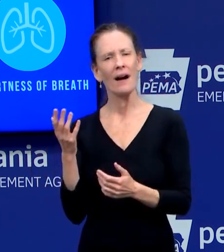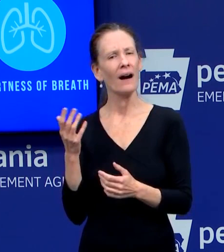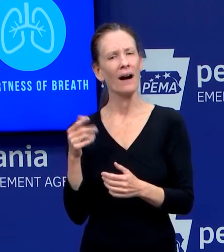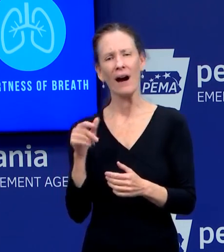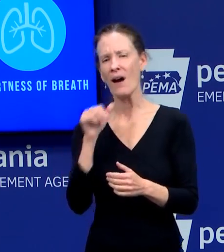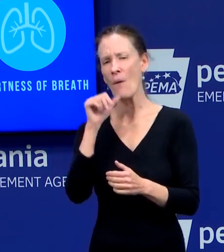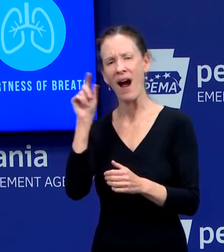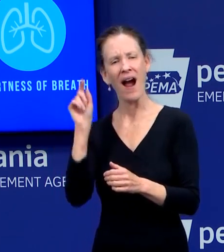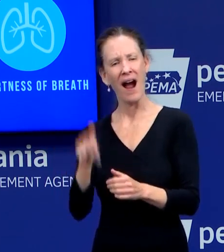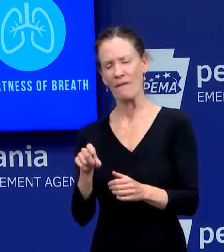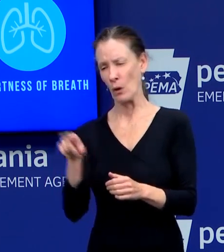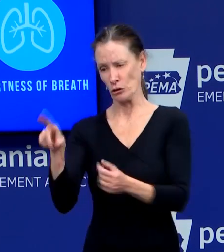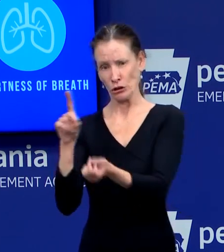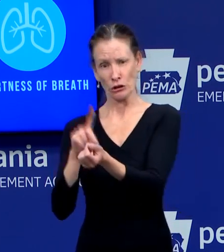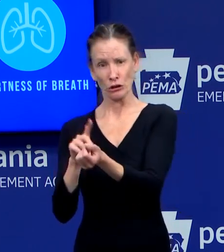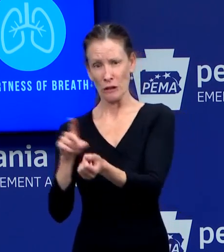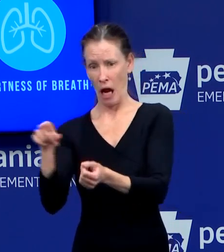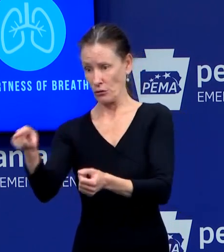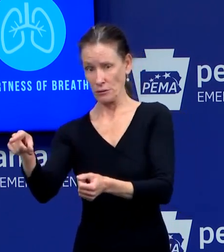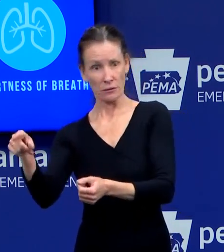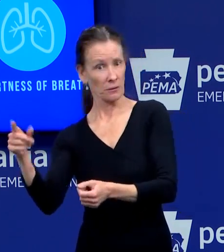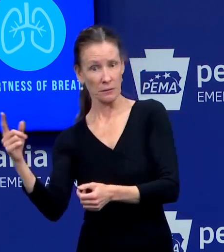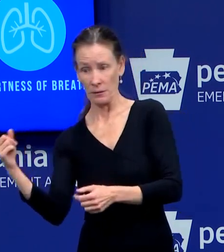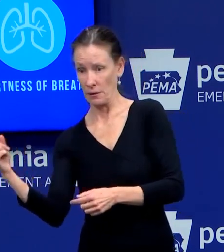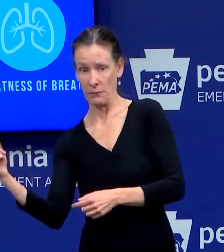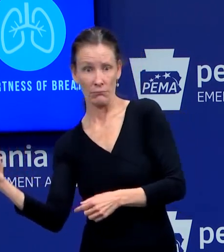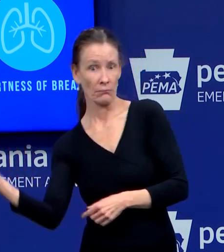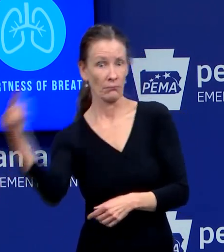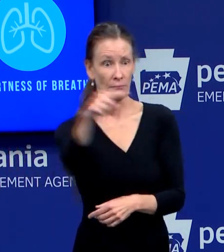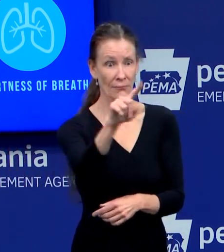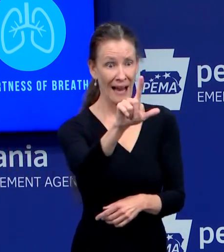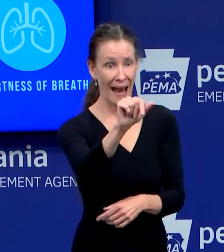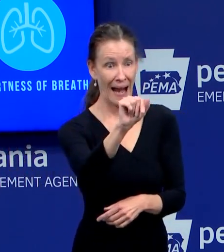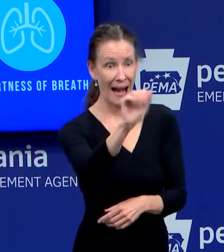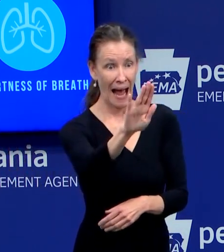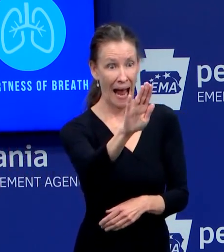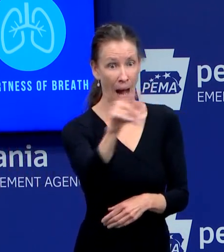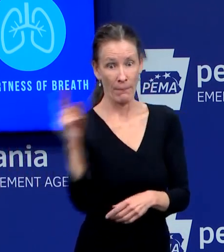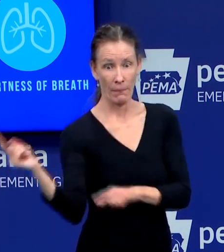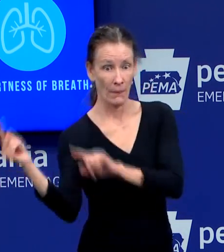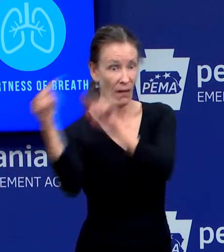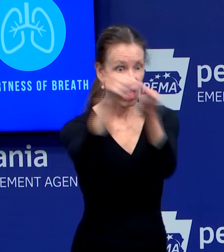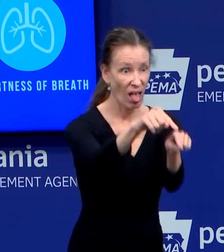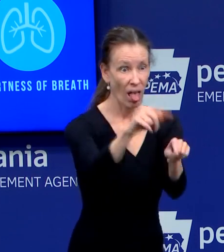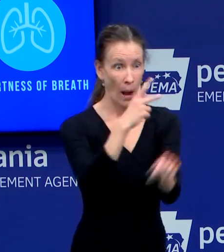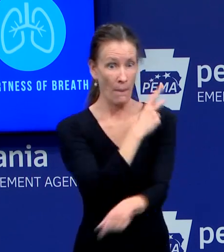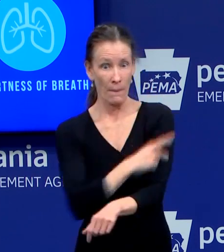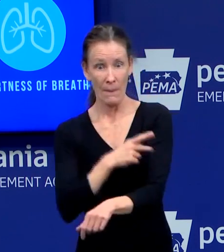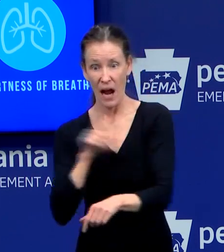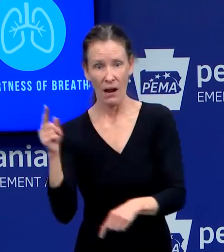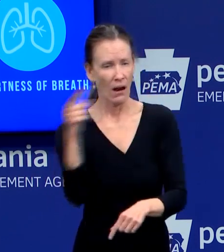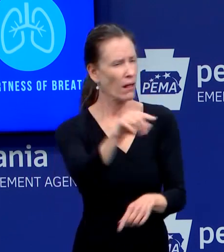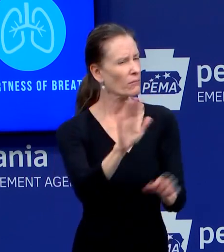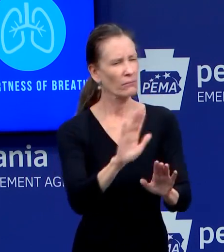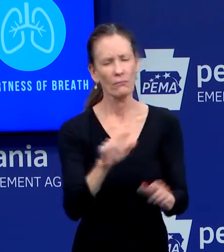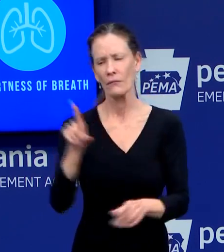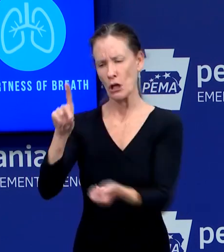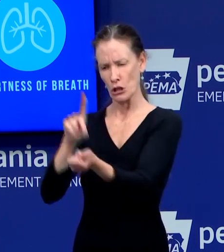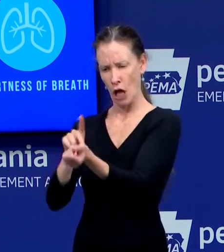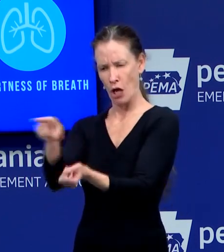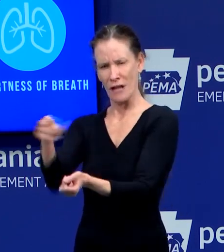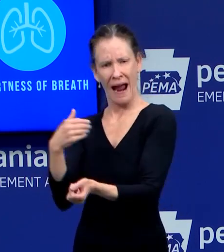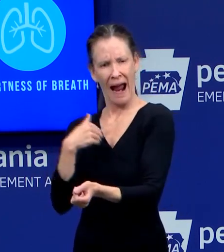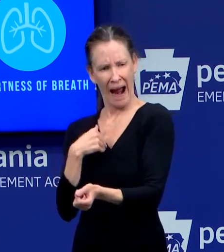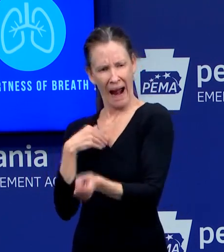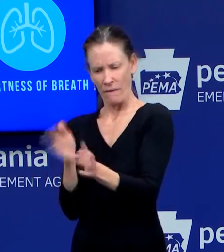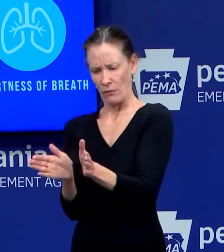labs that pick up specimens every day from doctors' offices, hospitals, and health systems. And so they should check with their hospital about, I mean,